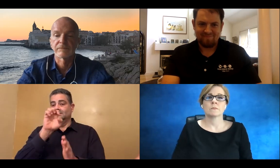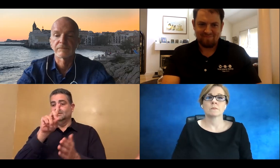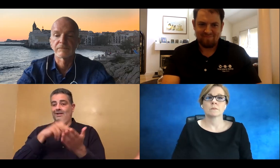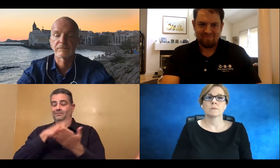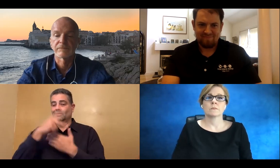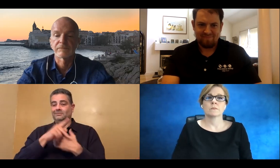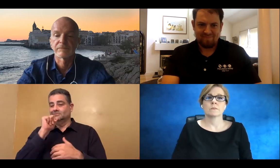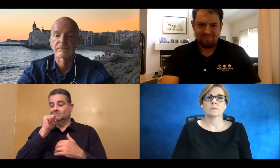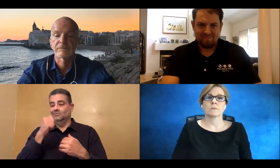scheduling.